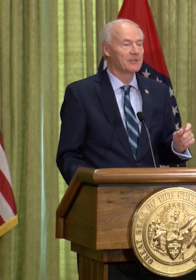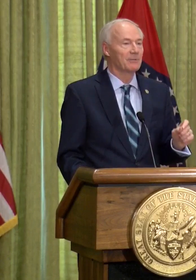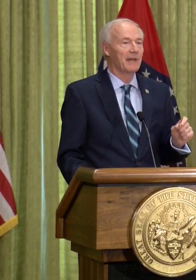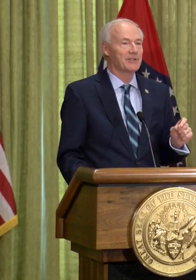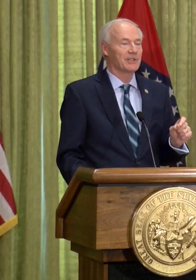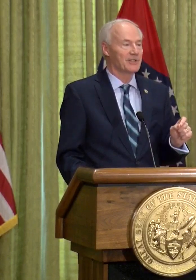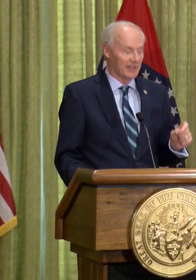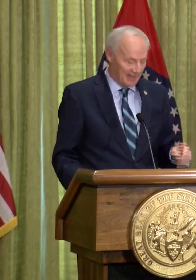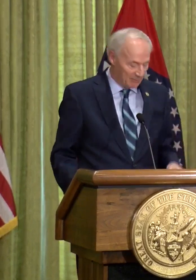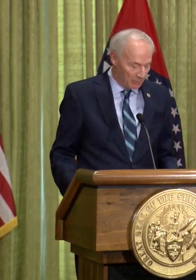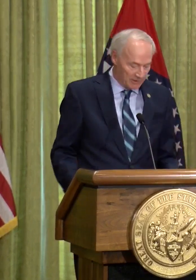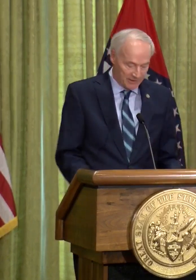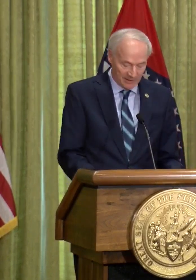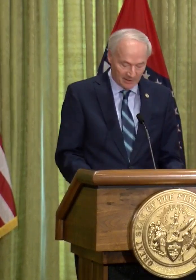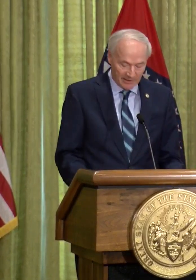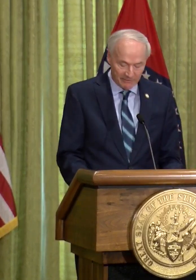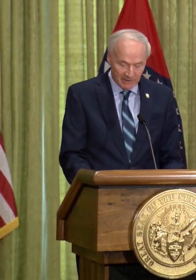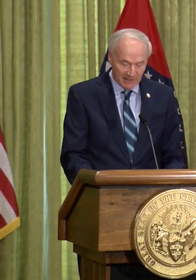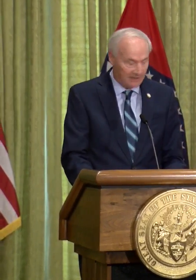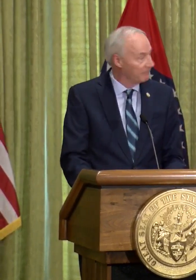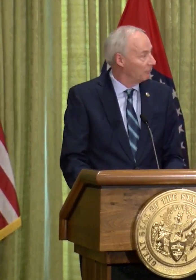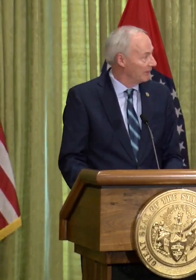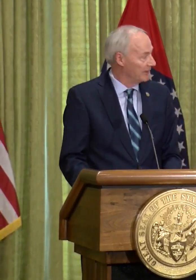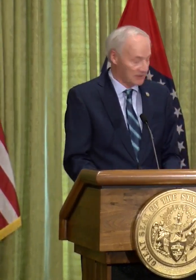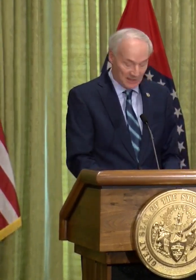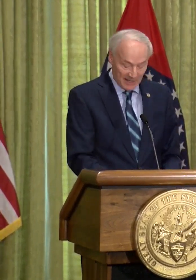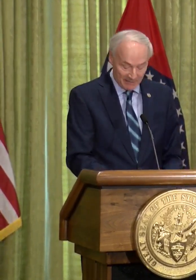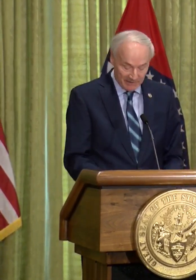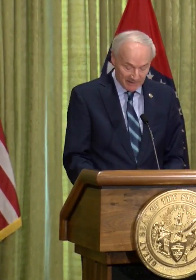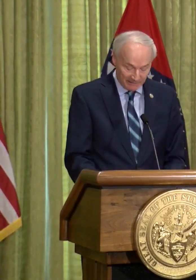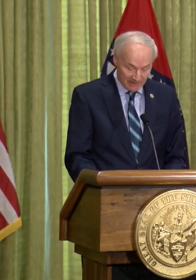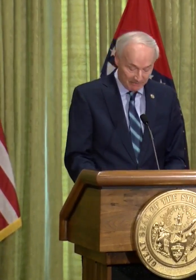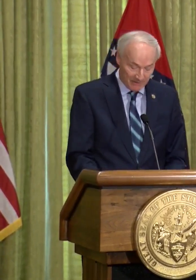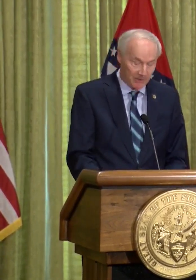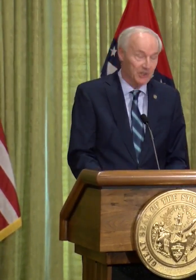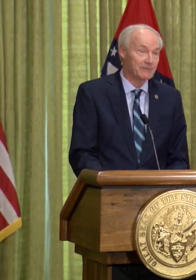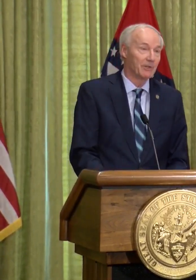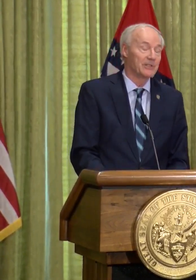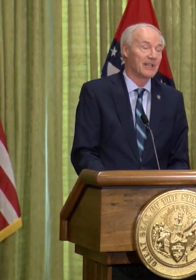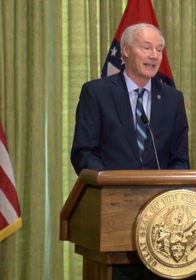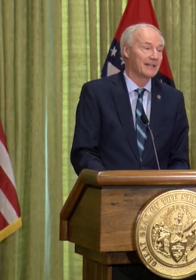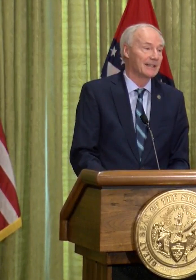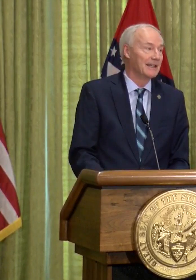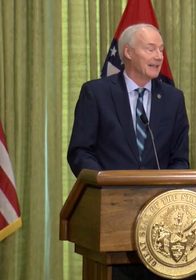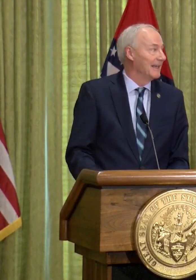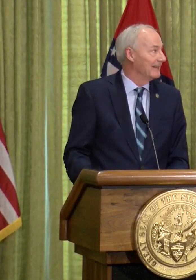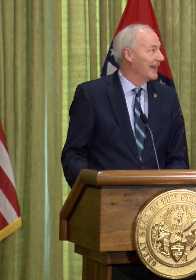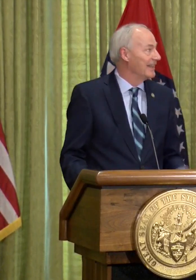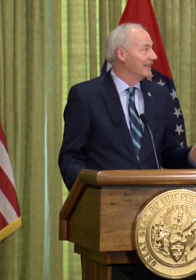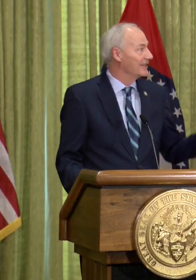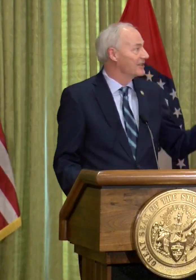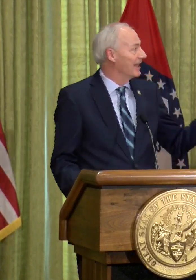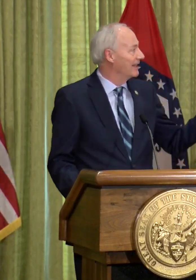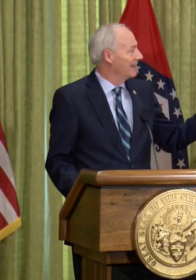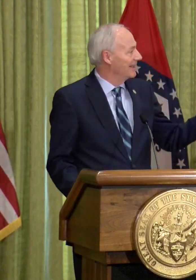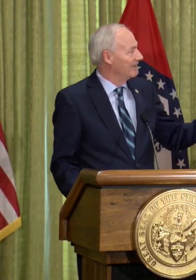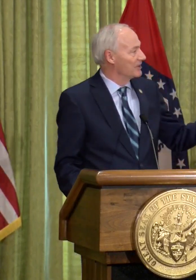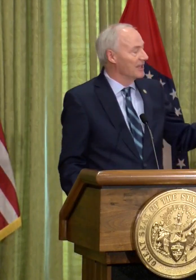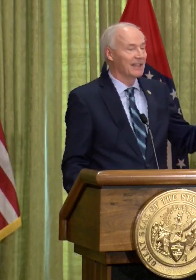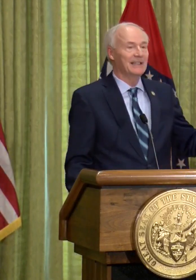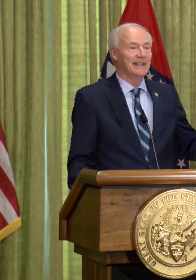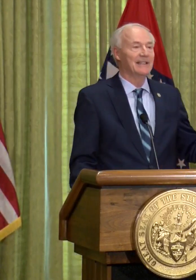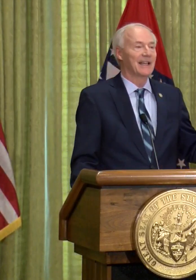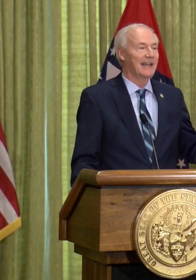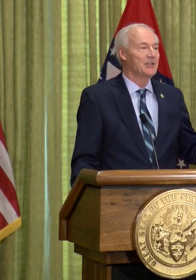here's the message that I want to leave today with this slide being left up there just for a second. And that is that